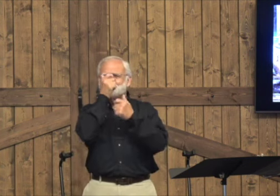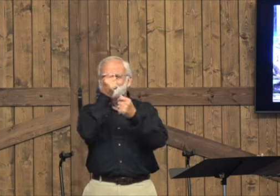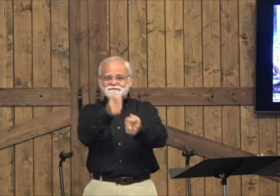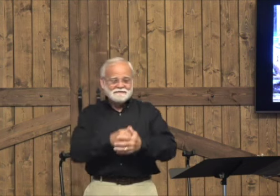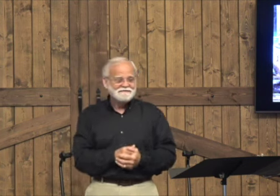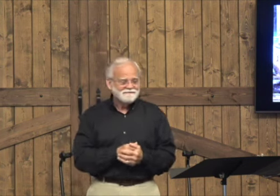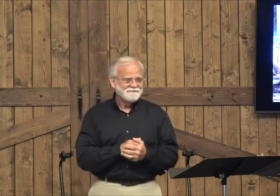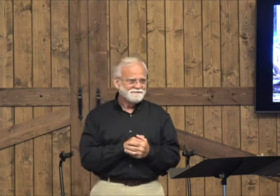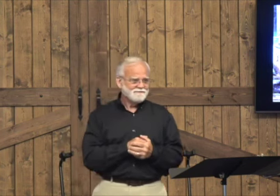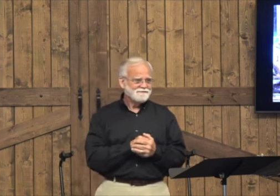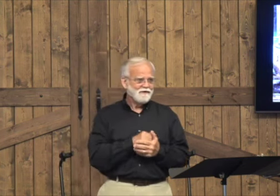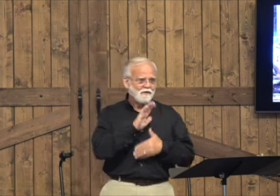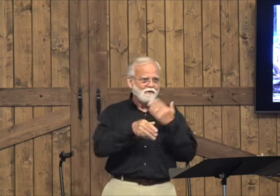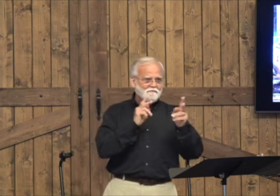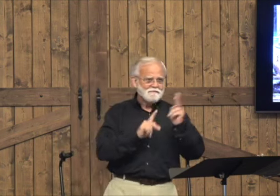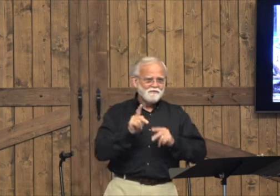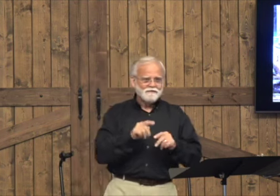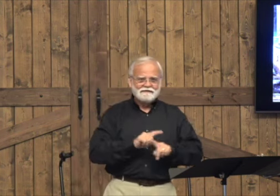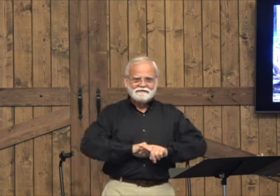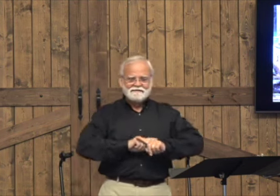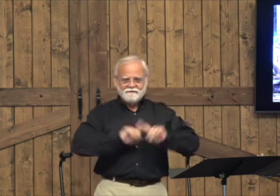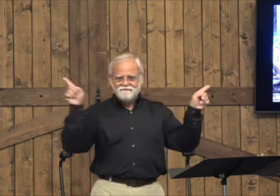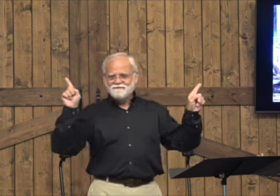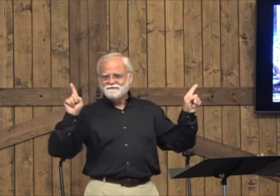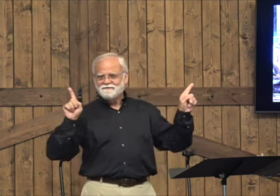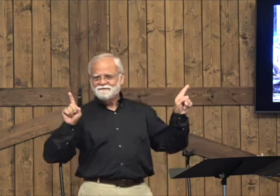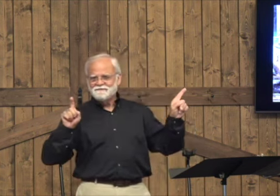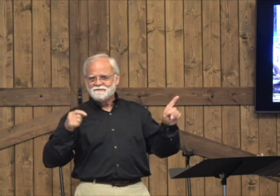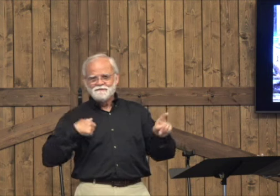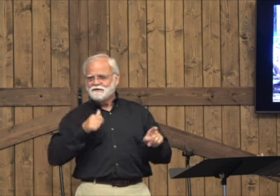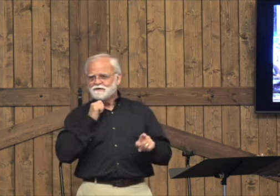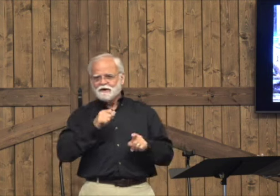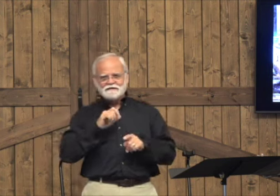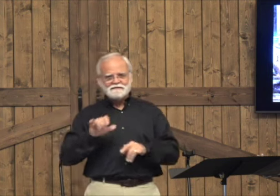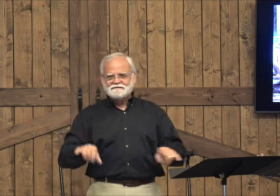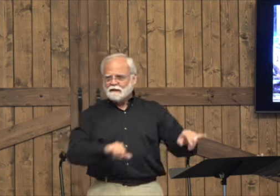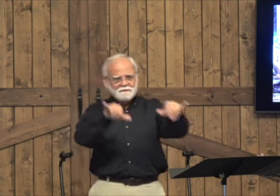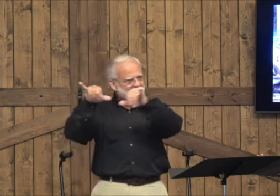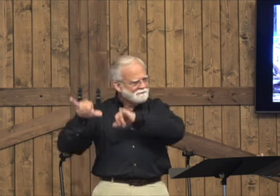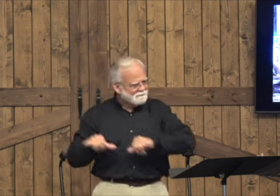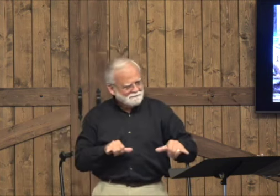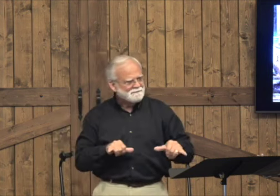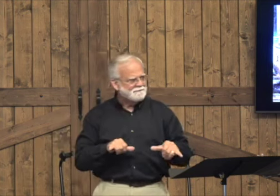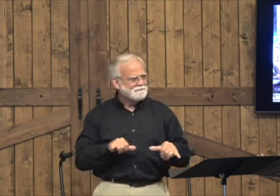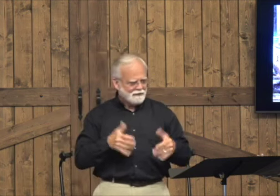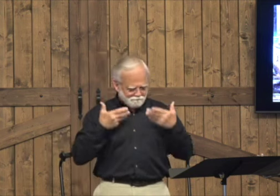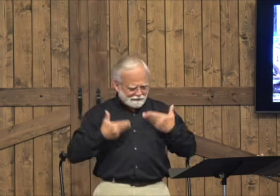That's why our world is so interesting, because we are all so different, not all the same.